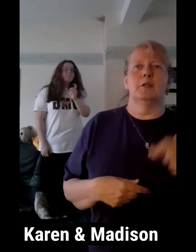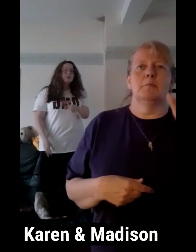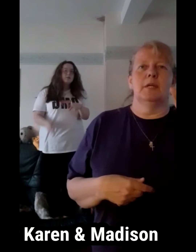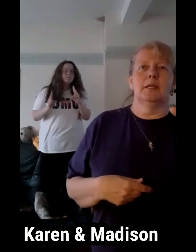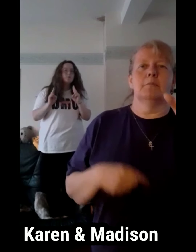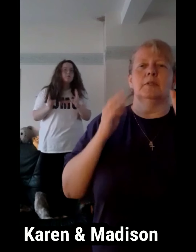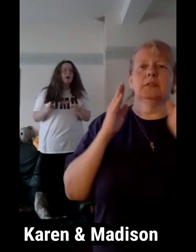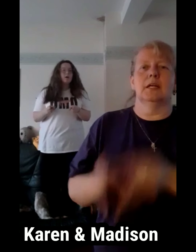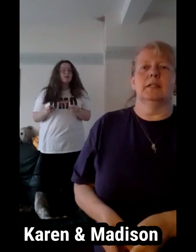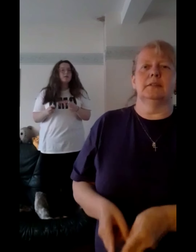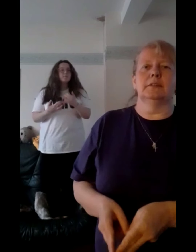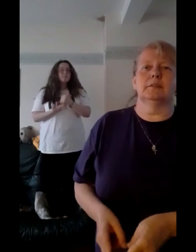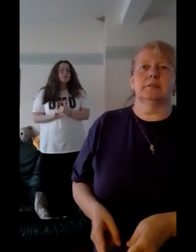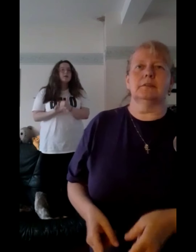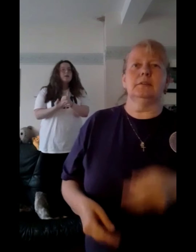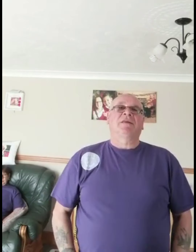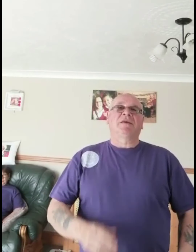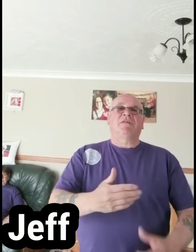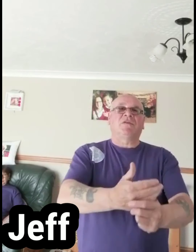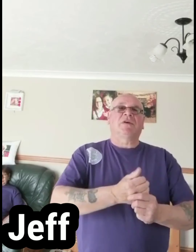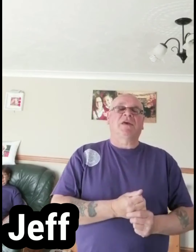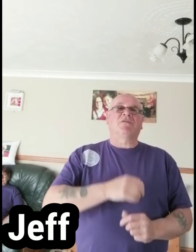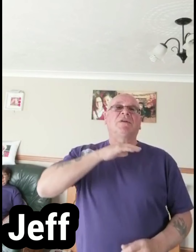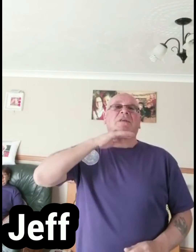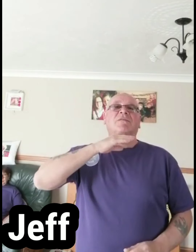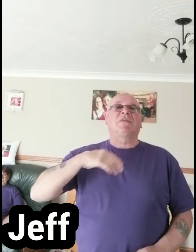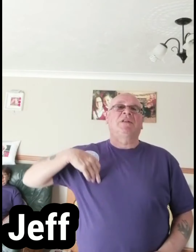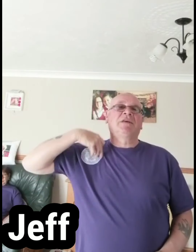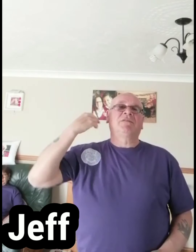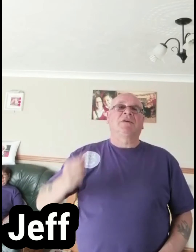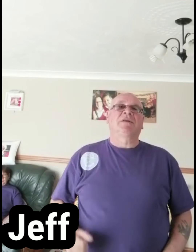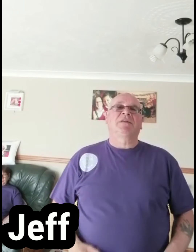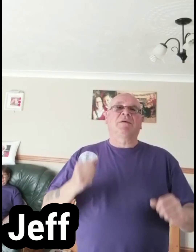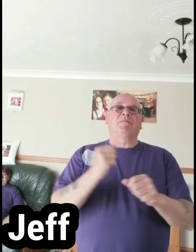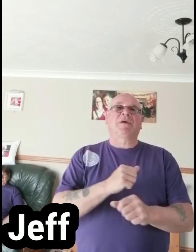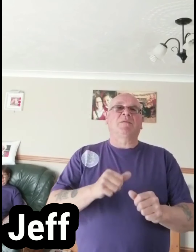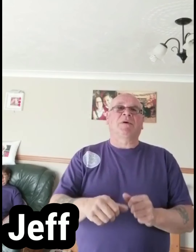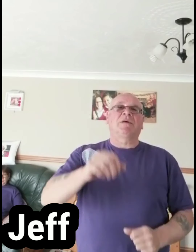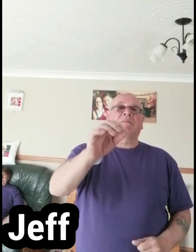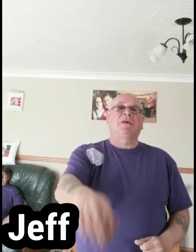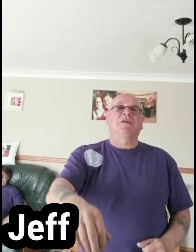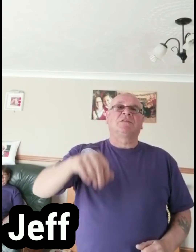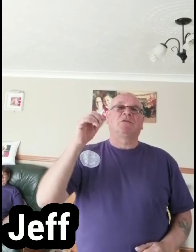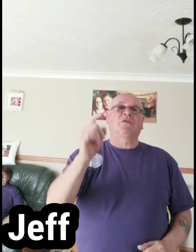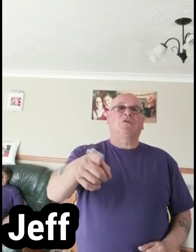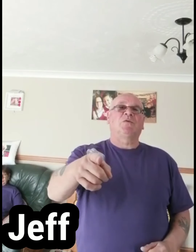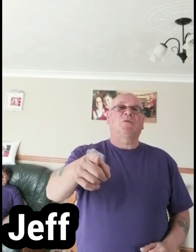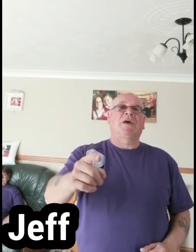lying, if you enough for the living Make a better place for you and